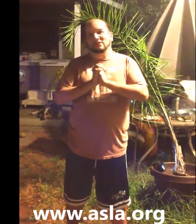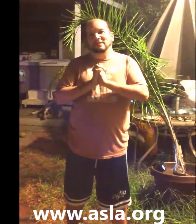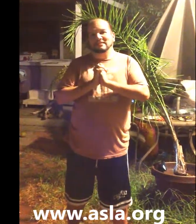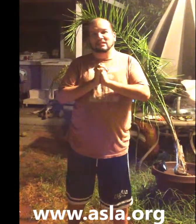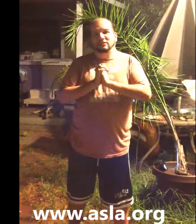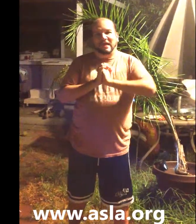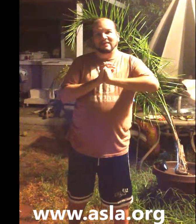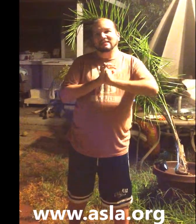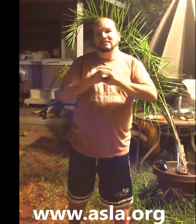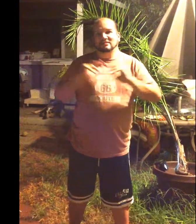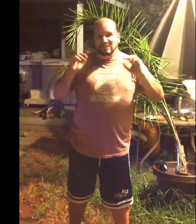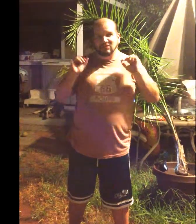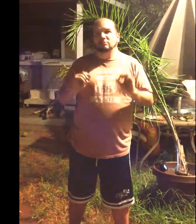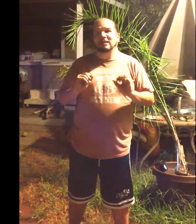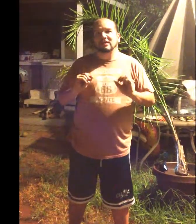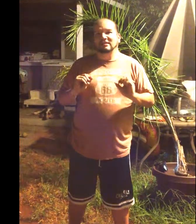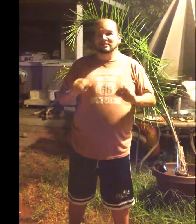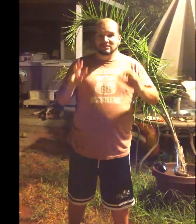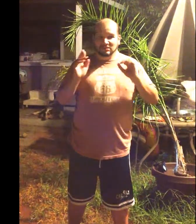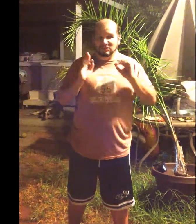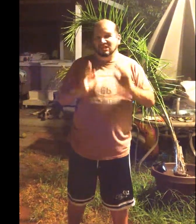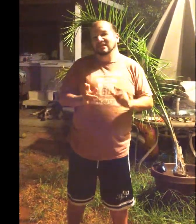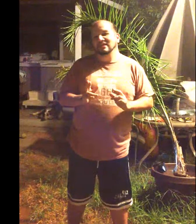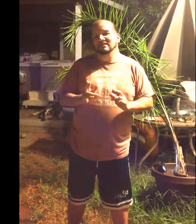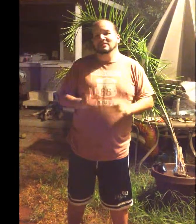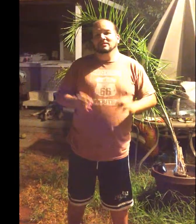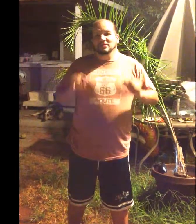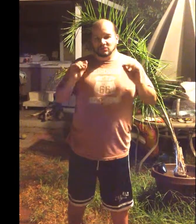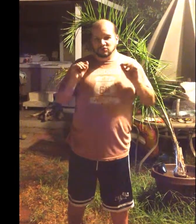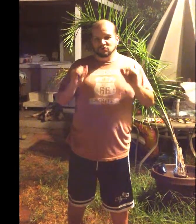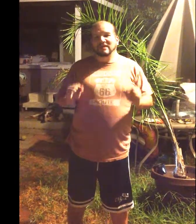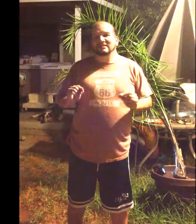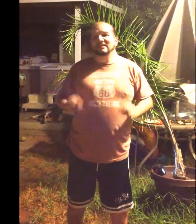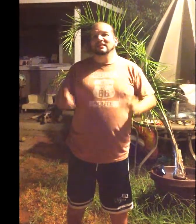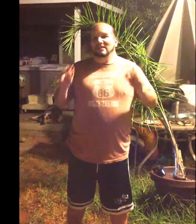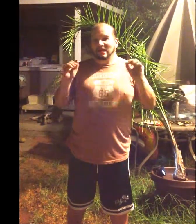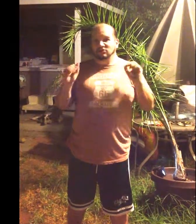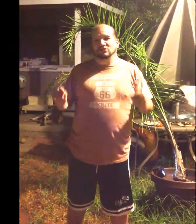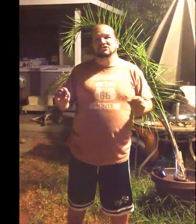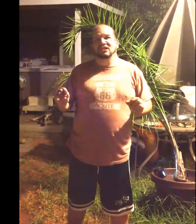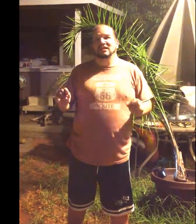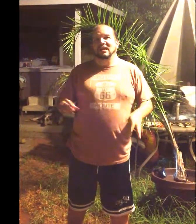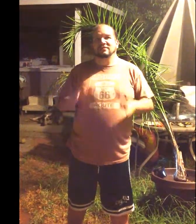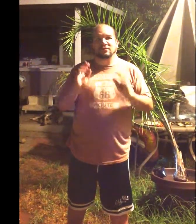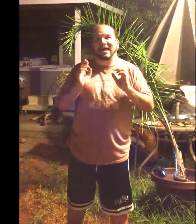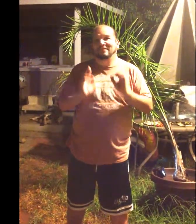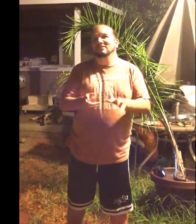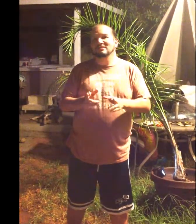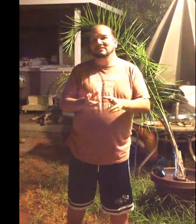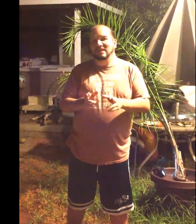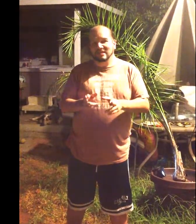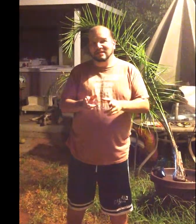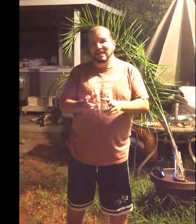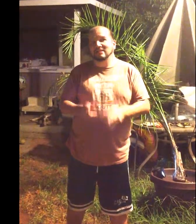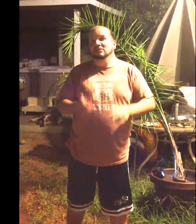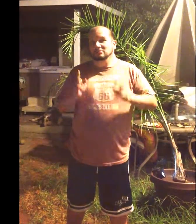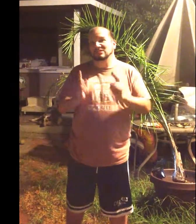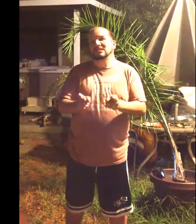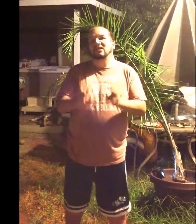on myself I like to challenge my cousin Gina, Tracy, and Trisha, and if you haven't done it yet, Michelle